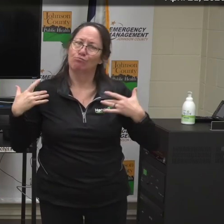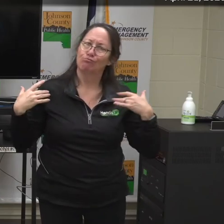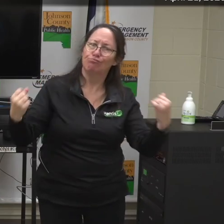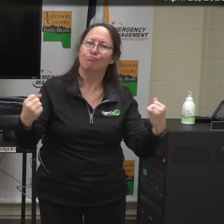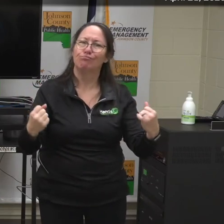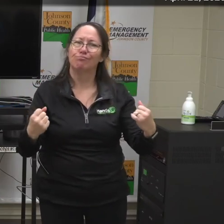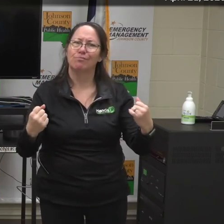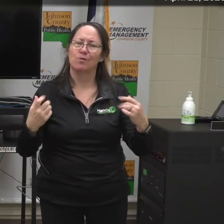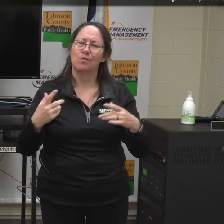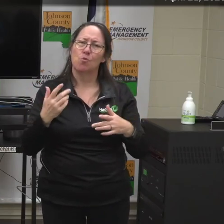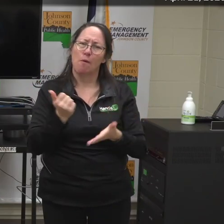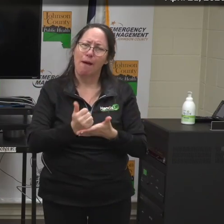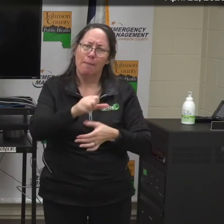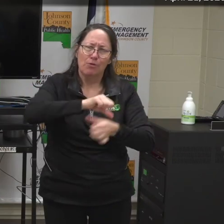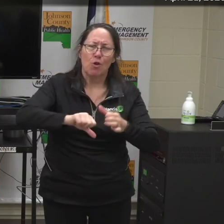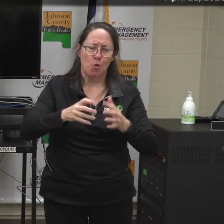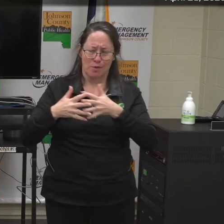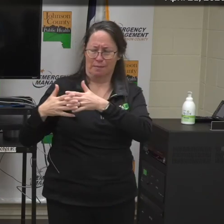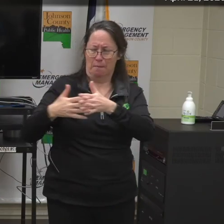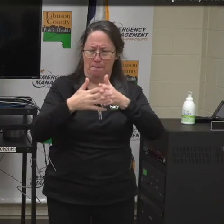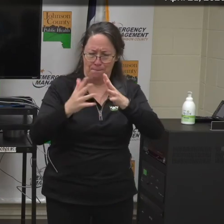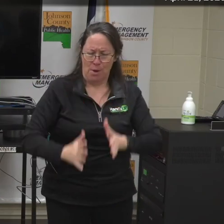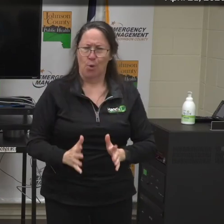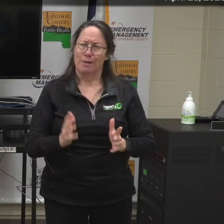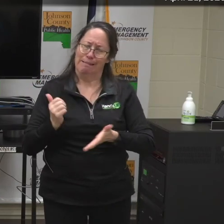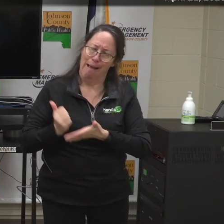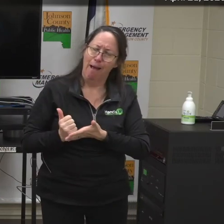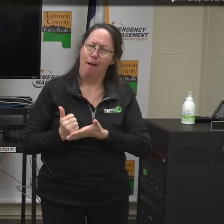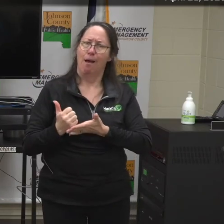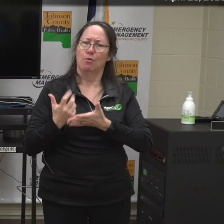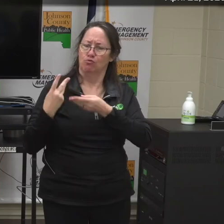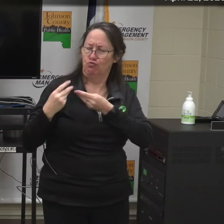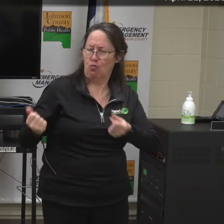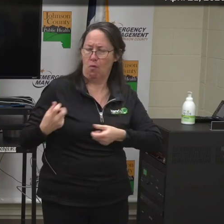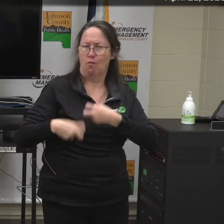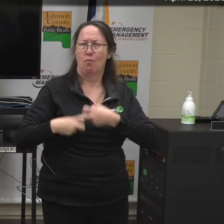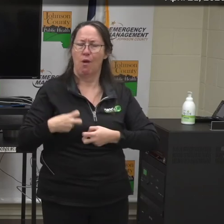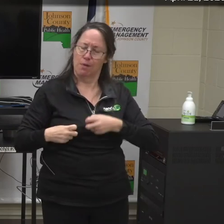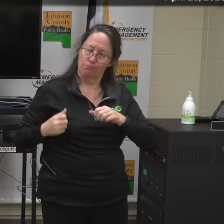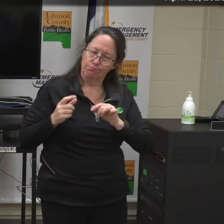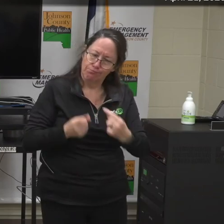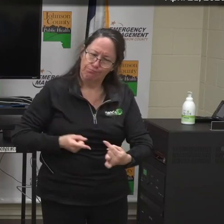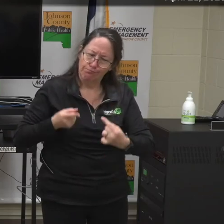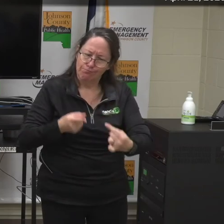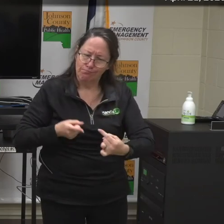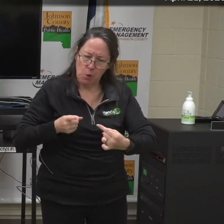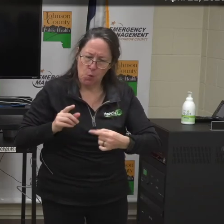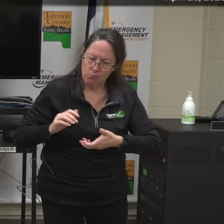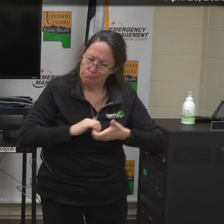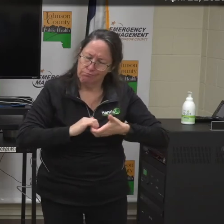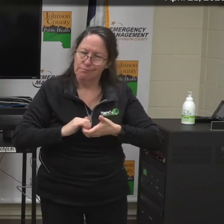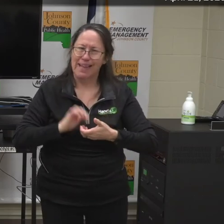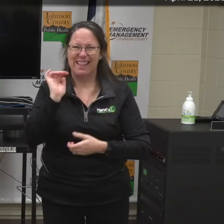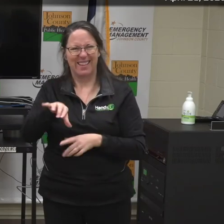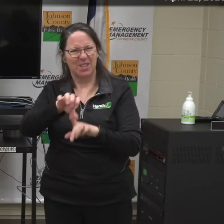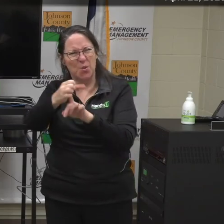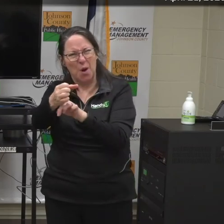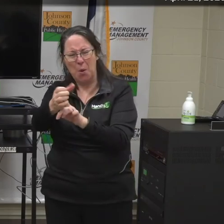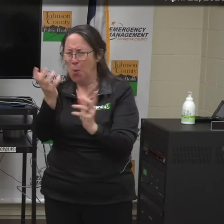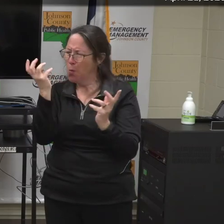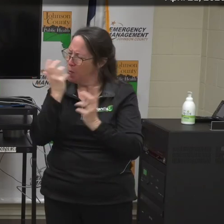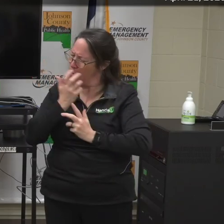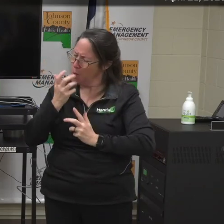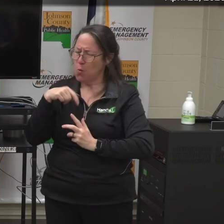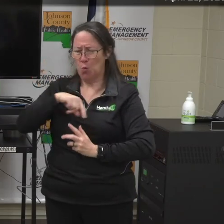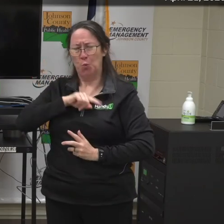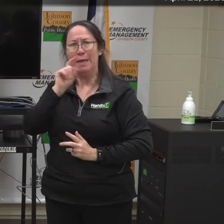Iowa citizens and Americans and just coming out of the woodwork to help solve problems. In any situation like that, that's what we need is problem solvers